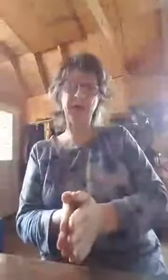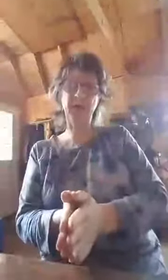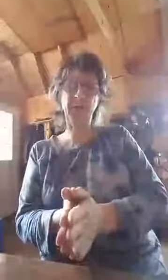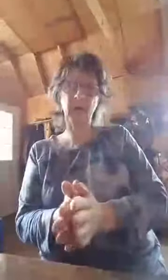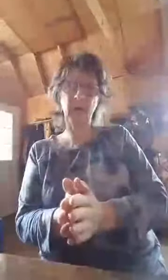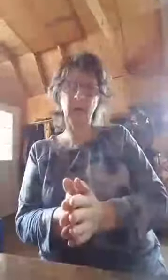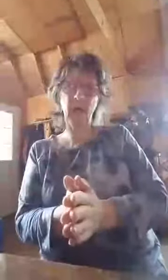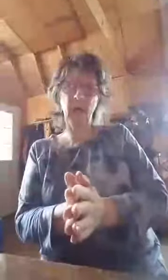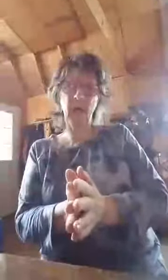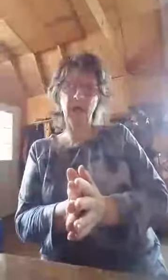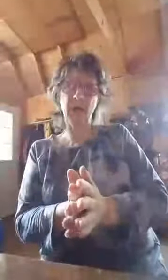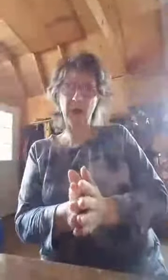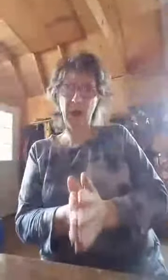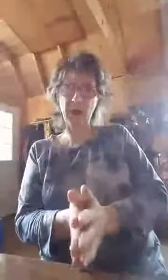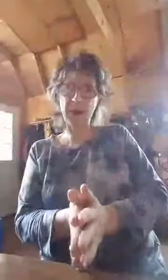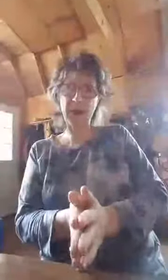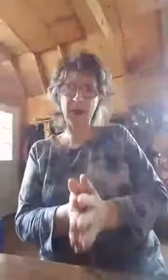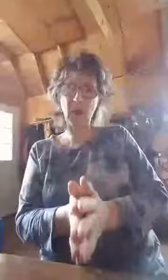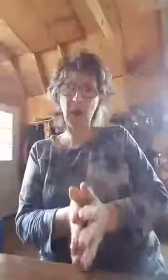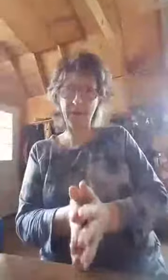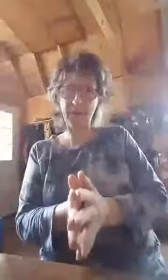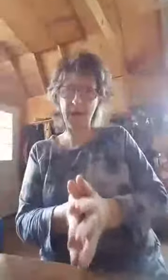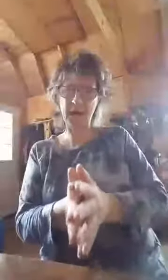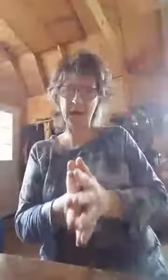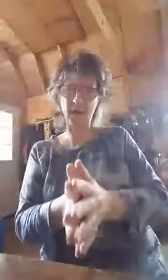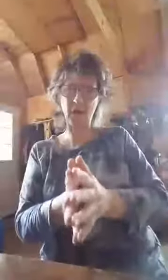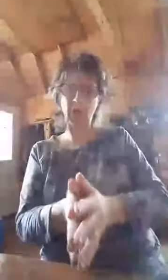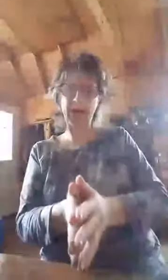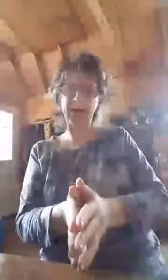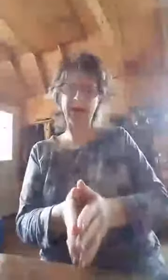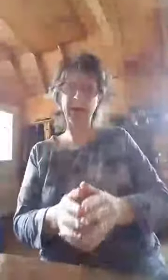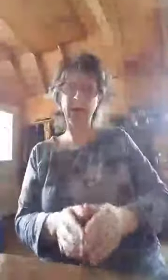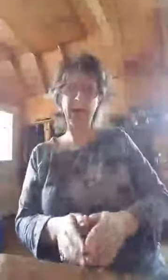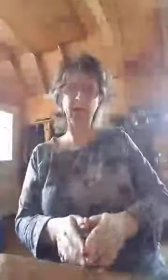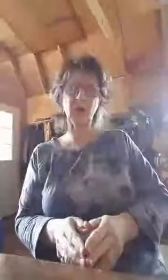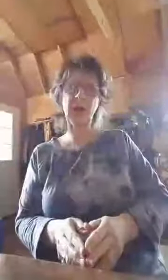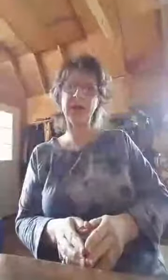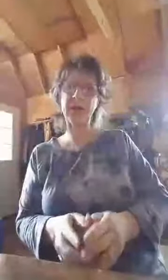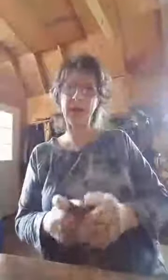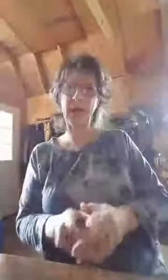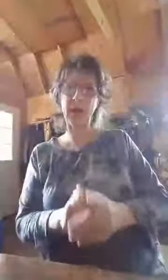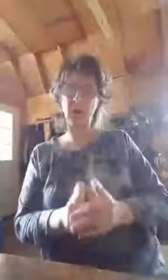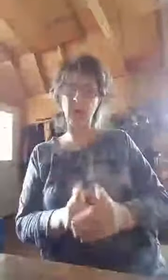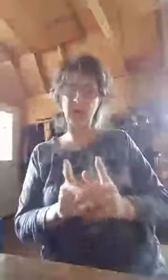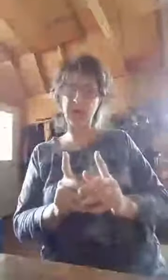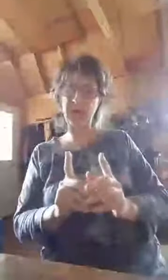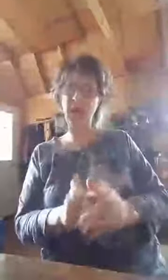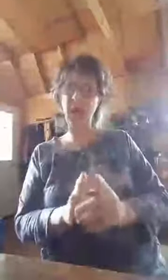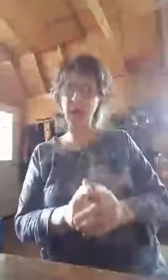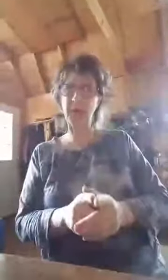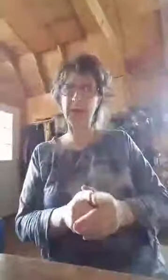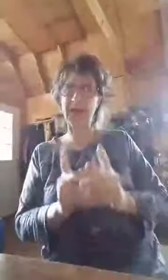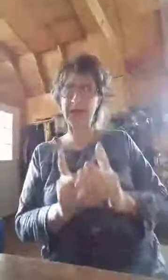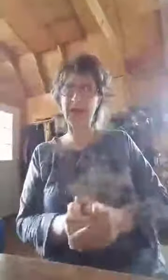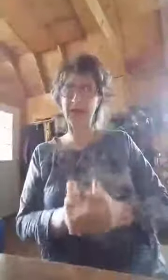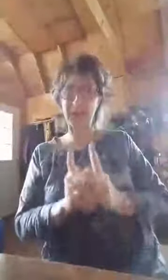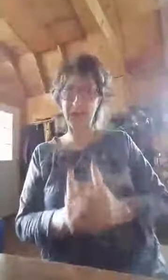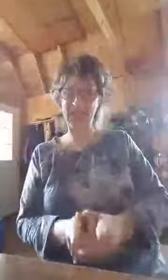the Bible says that you have the mind of Christ. The mind of Christ is not only is not operating at 10%.